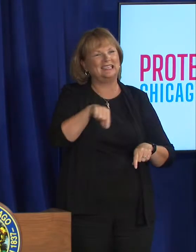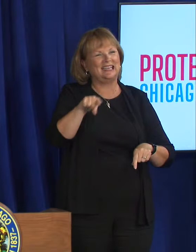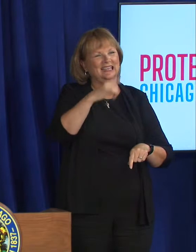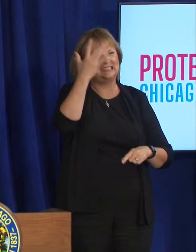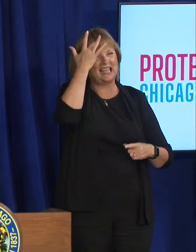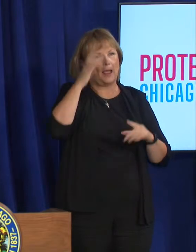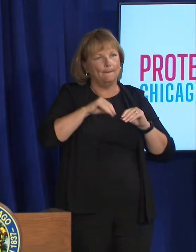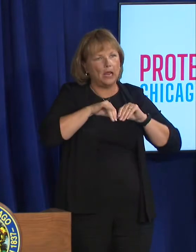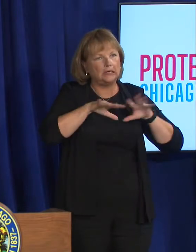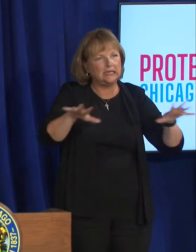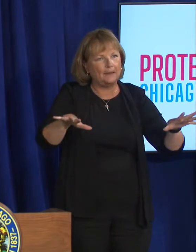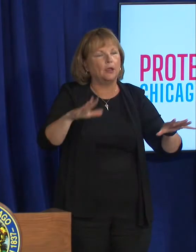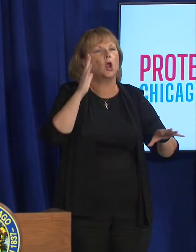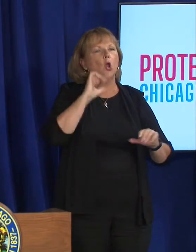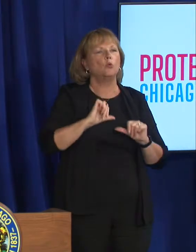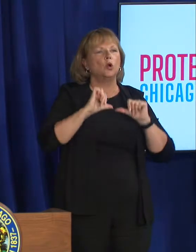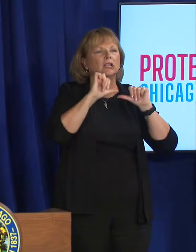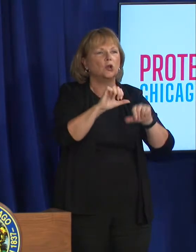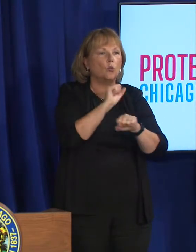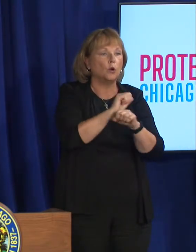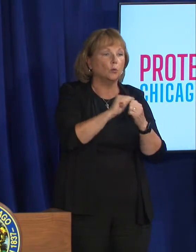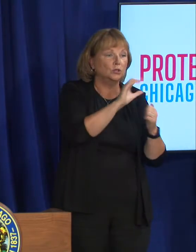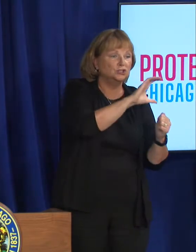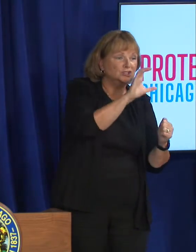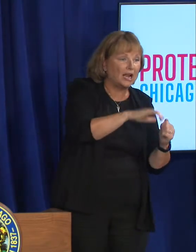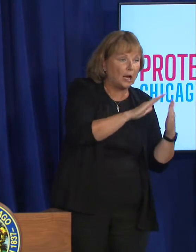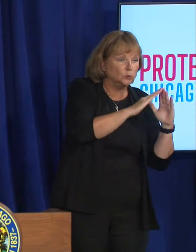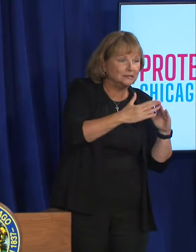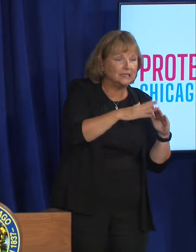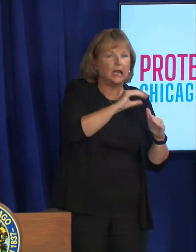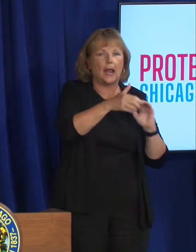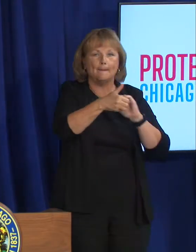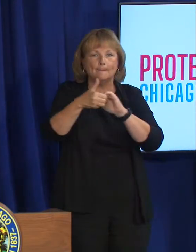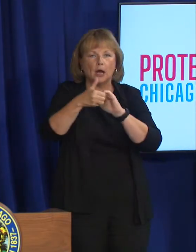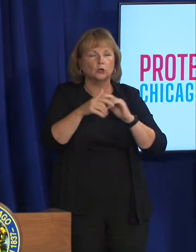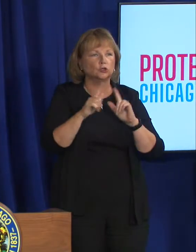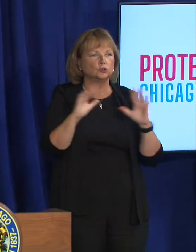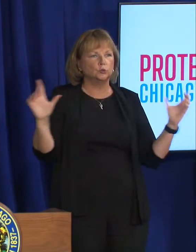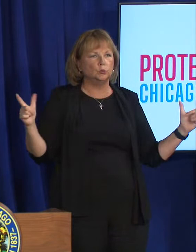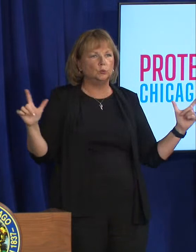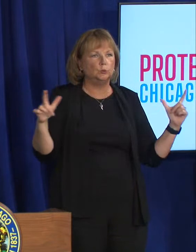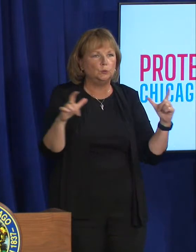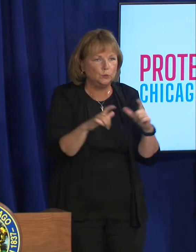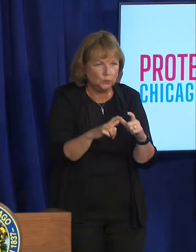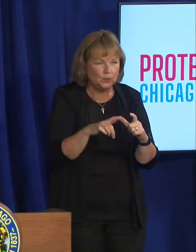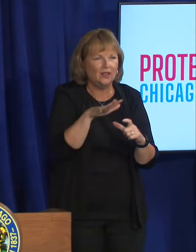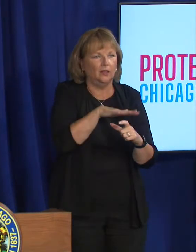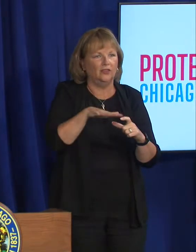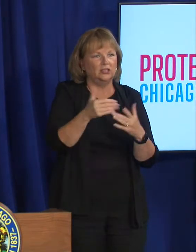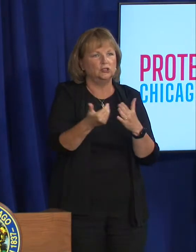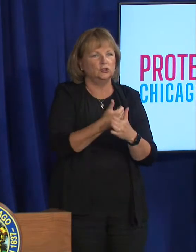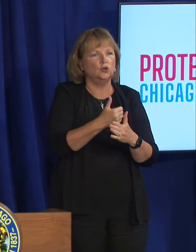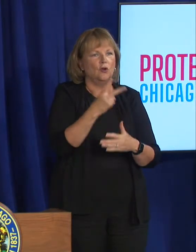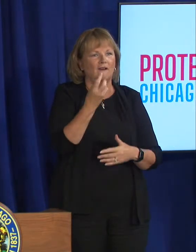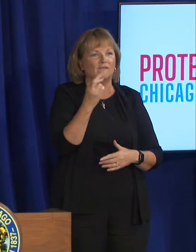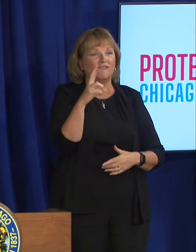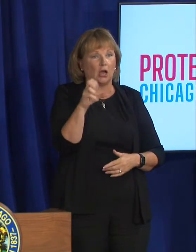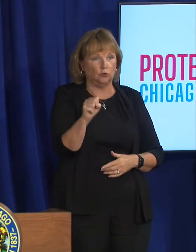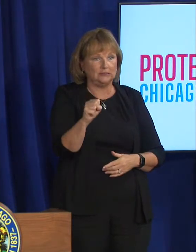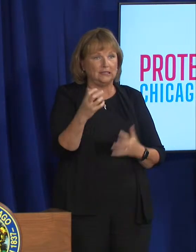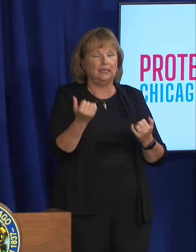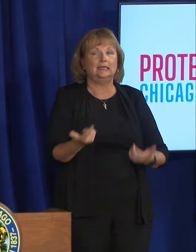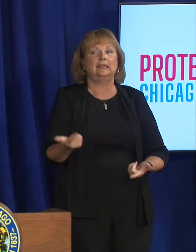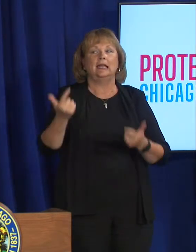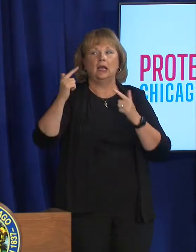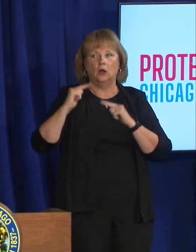and will continue to work with the city and our partners to do all we can to contain this new virus with that I